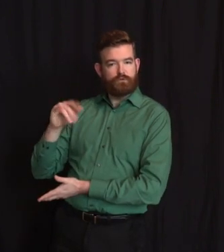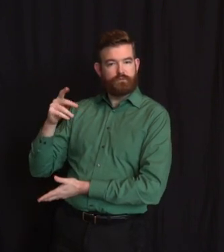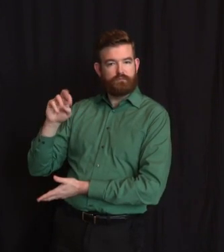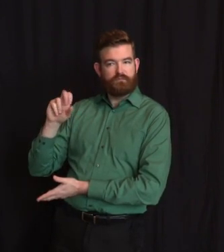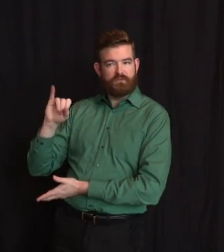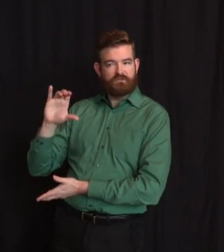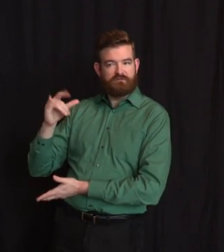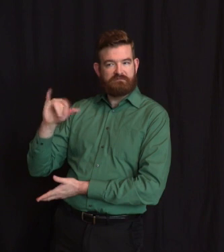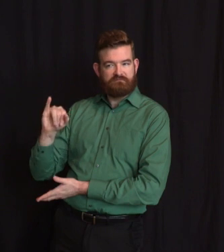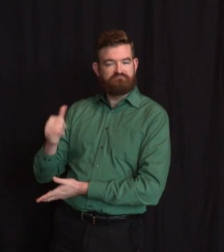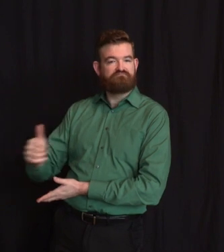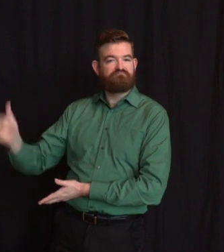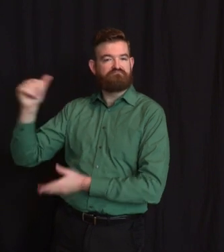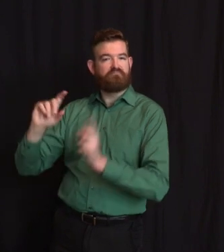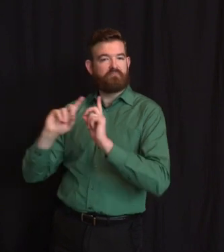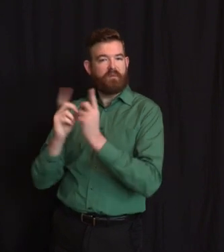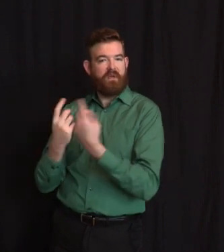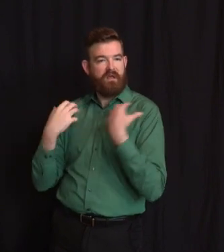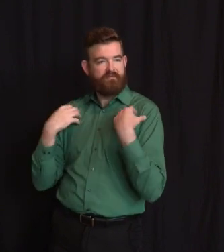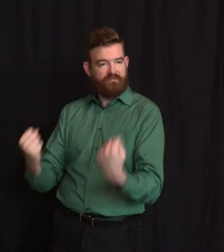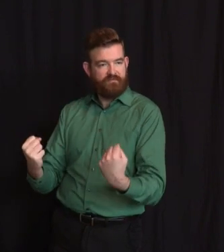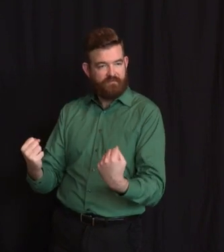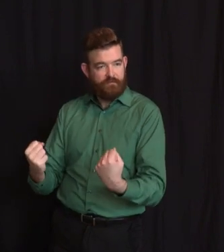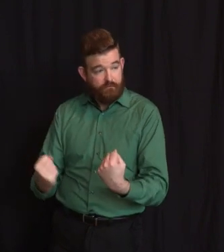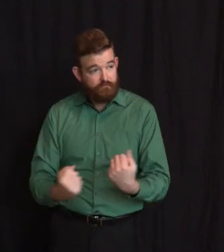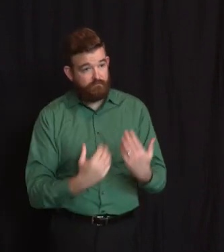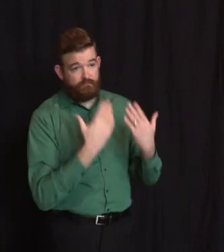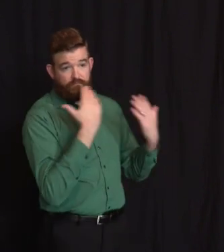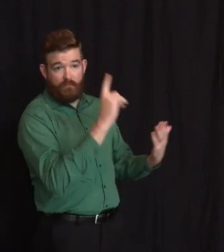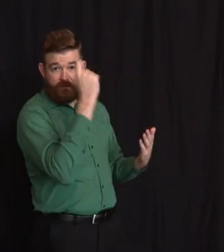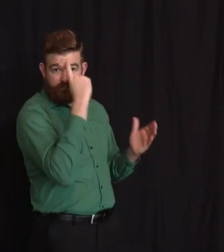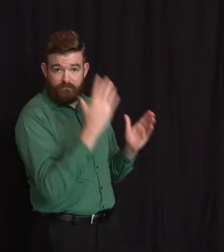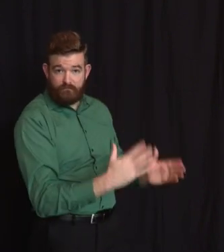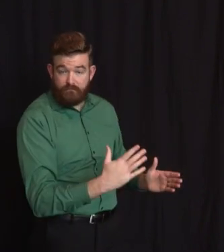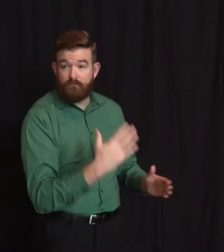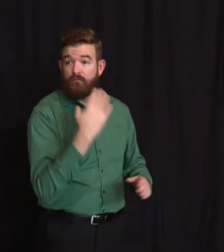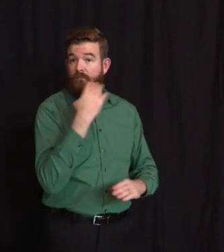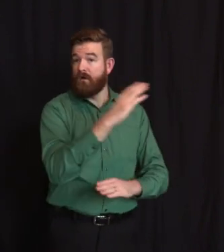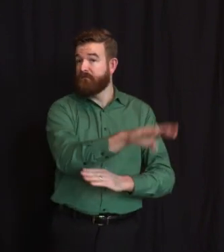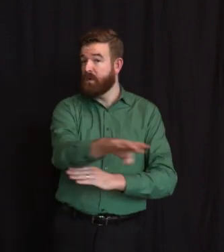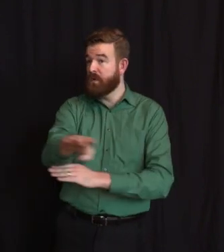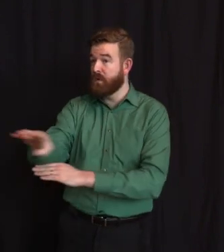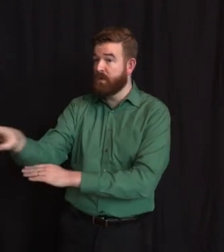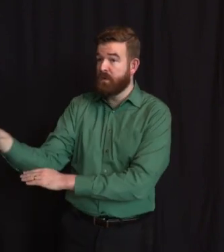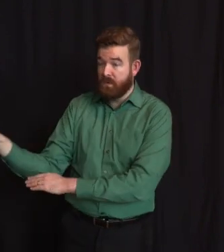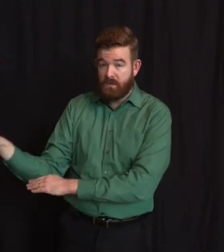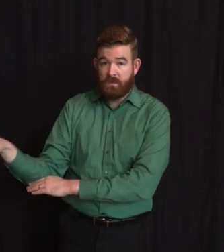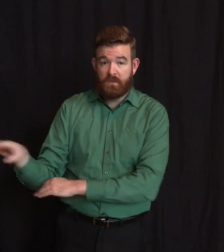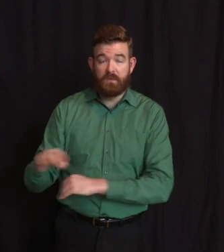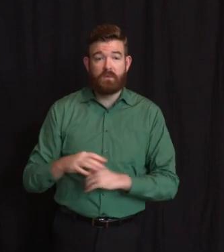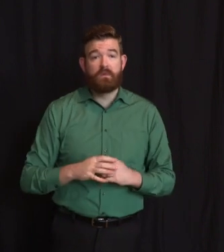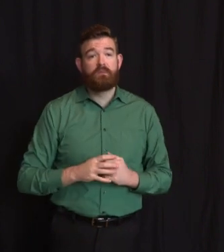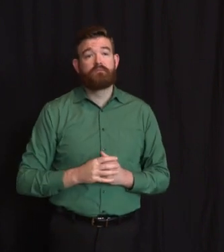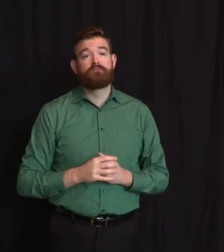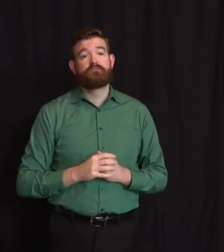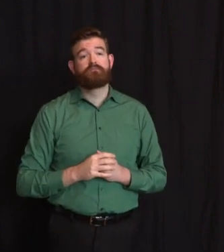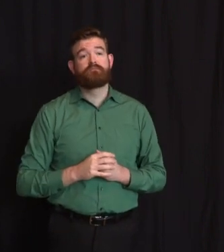Thank you. Good afternoon. As you know, we've seen extreme vulnerability of long-term care facilities in New Jersey and